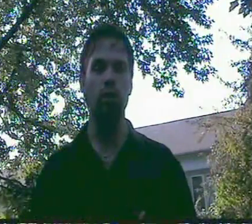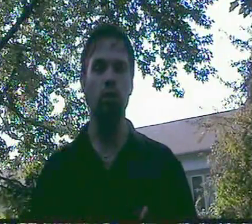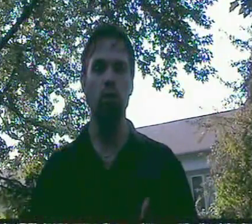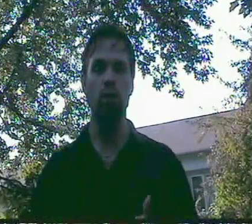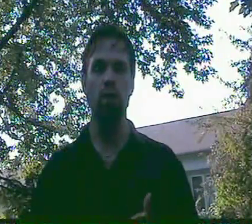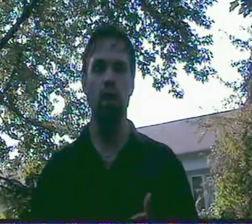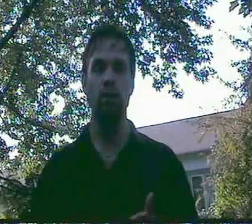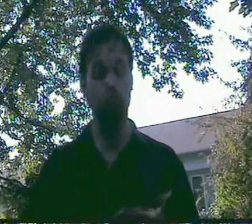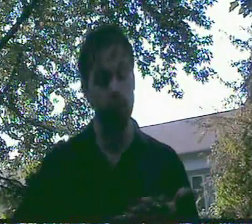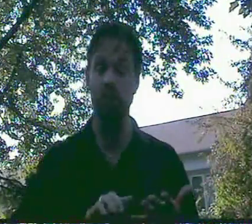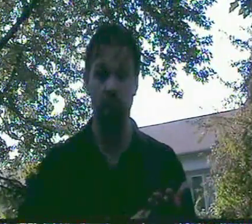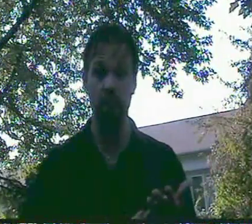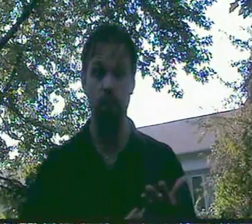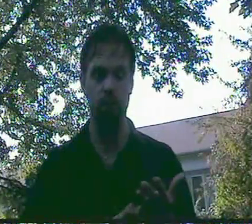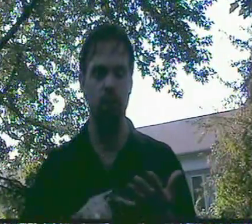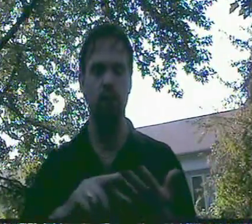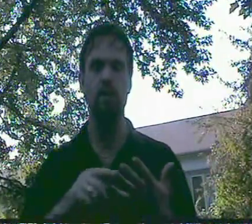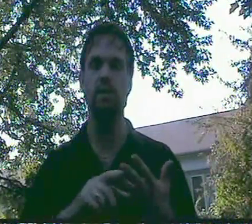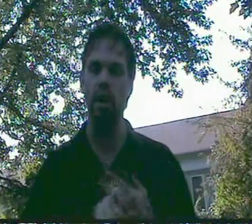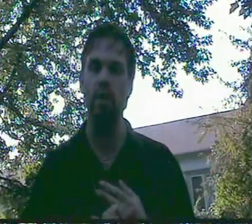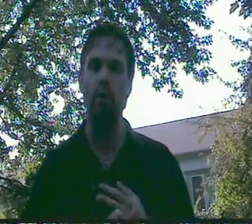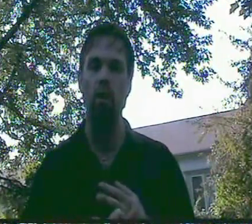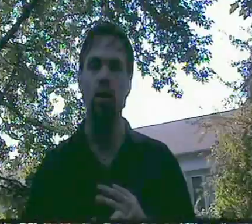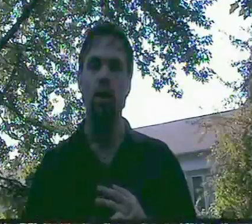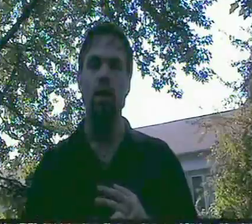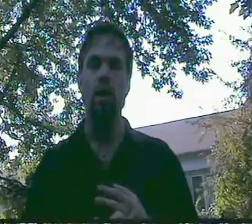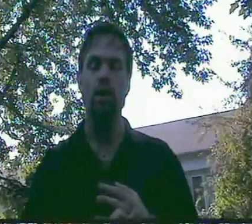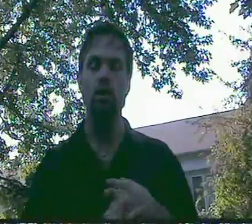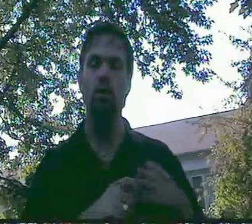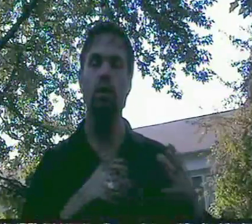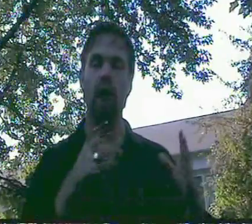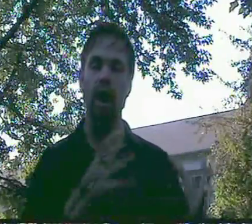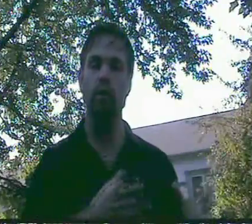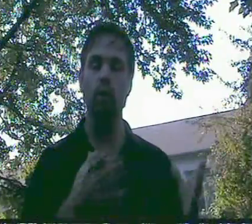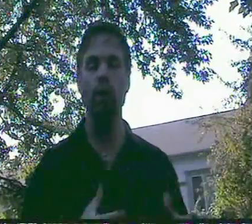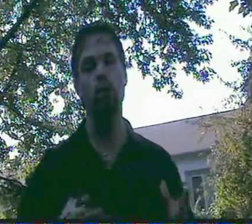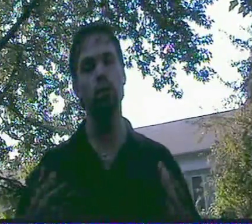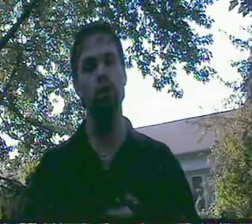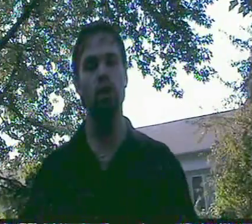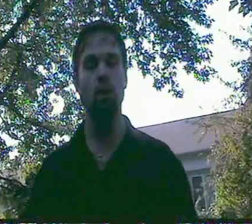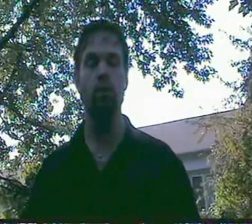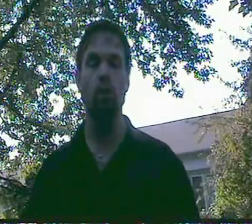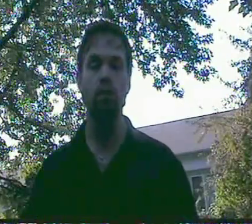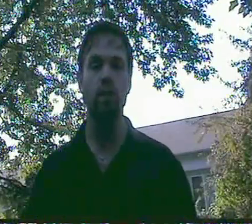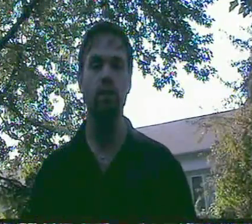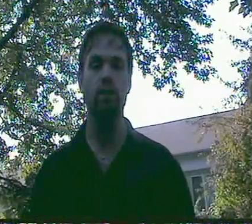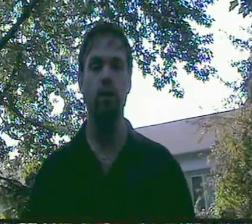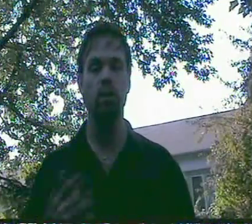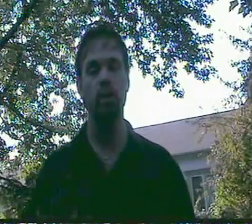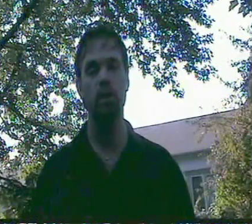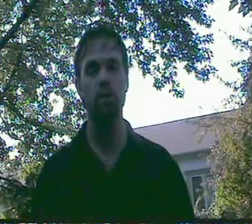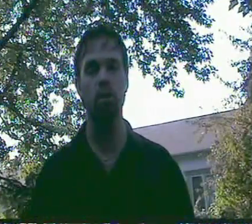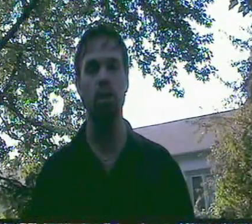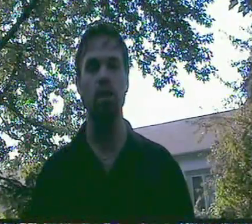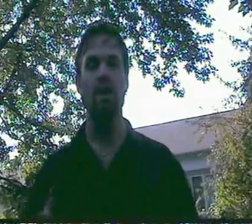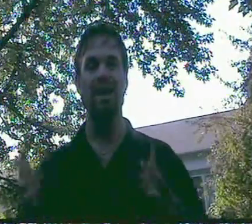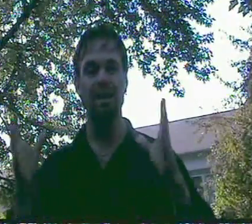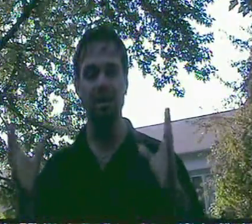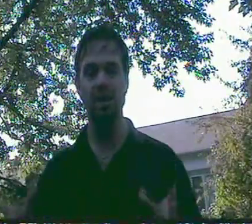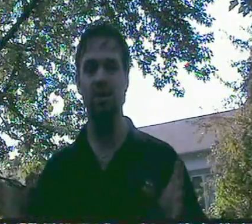tool. You'll learn some nuggets for starters. And second of all, you'll have a great tool to share with your friends and family to make sure that in this